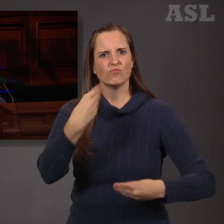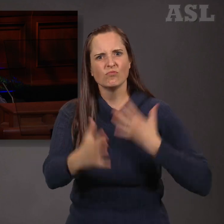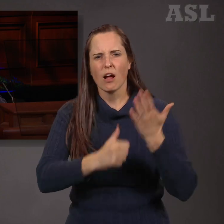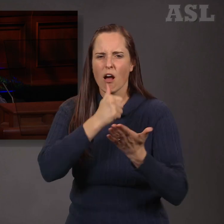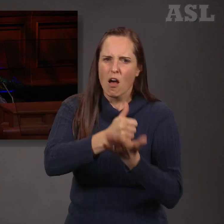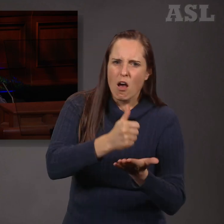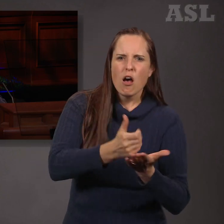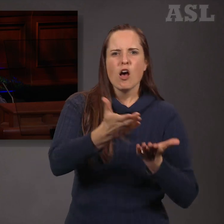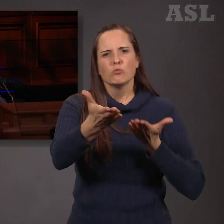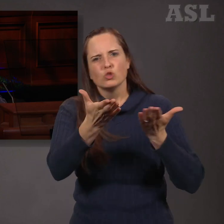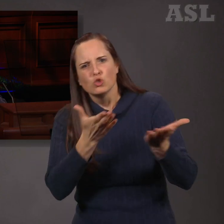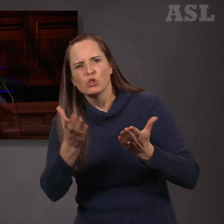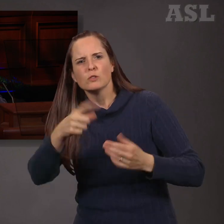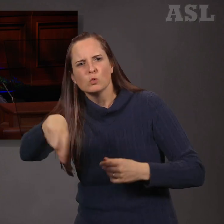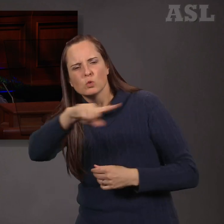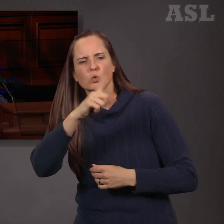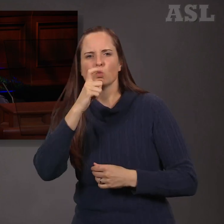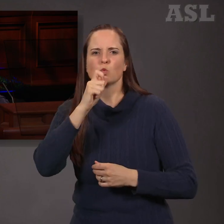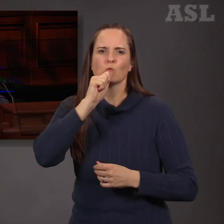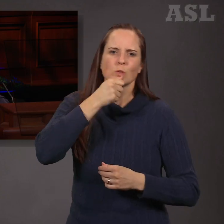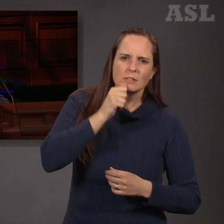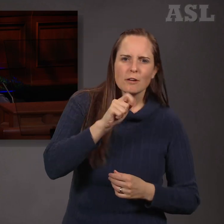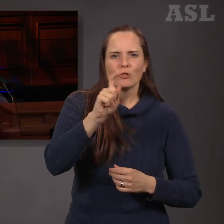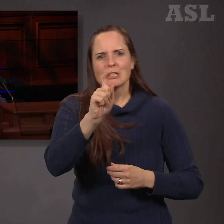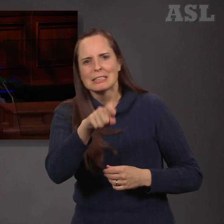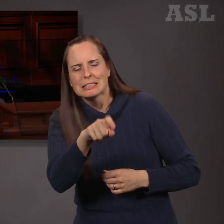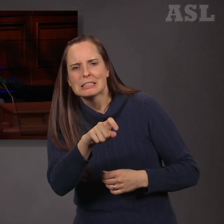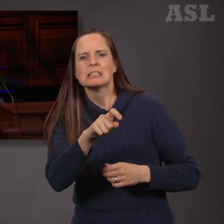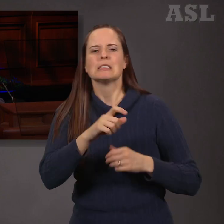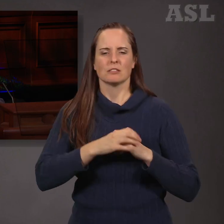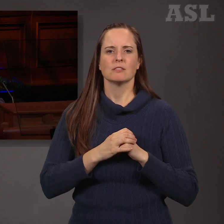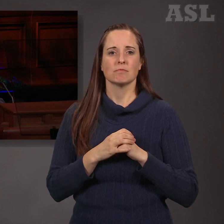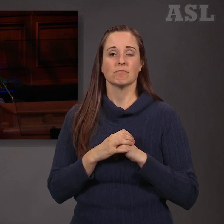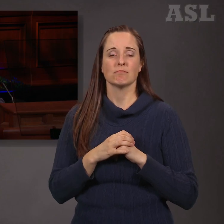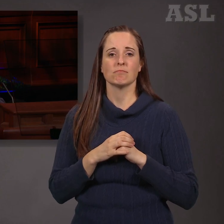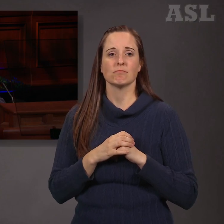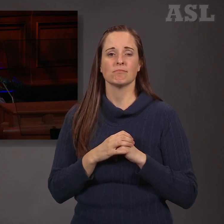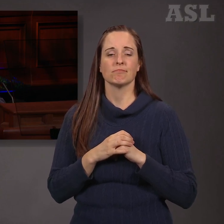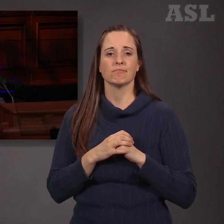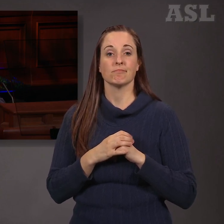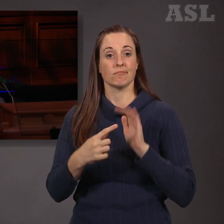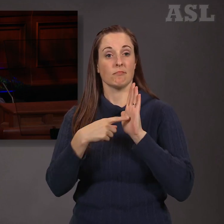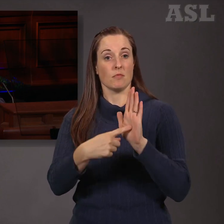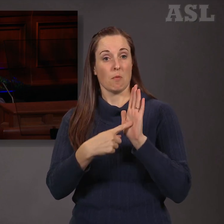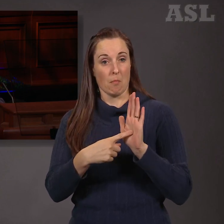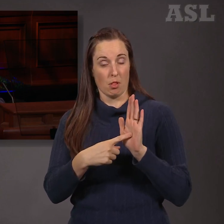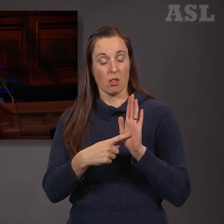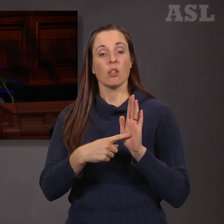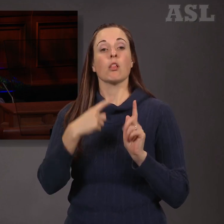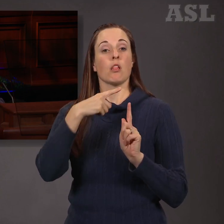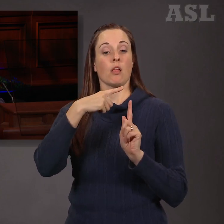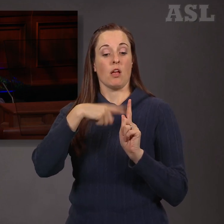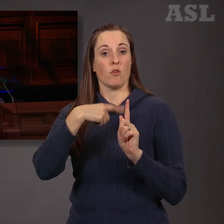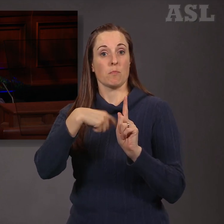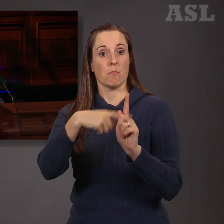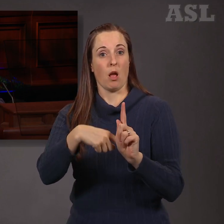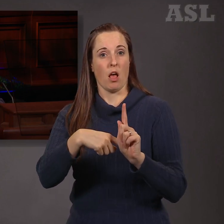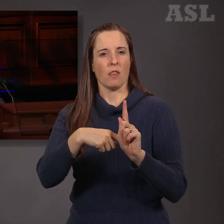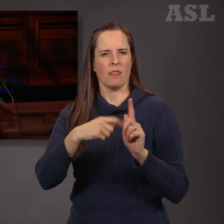Latter-day Saints and by us as its members. For example, we fast at the first of each month